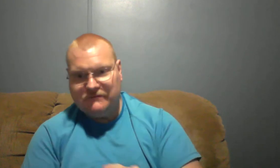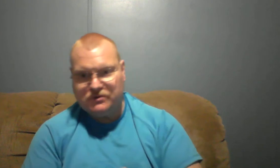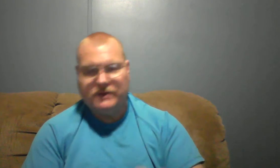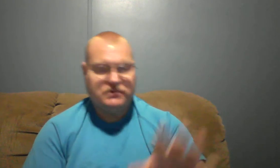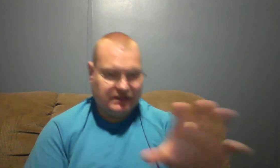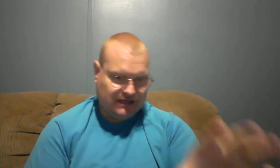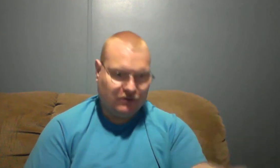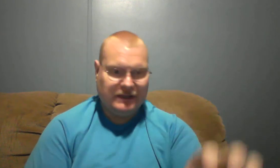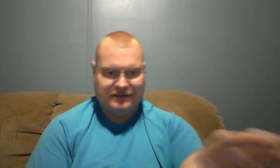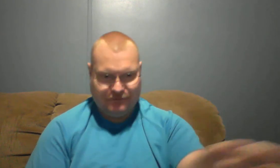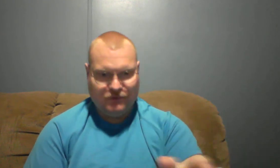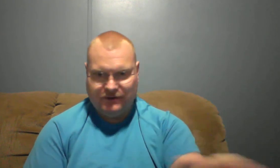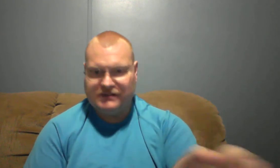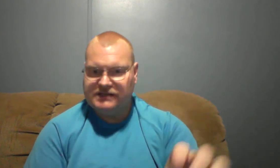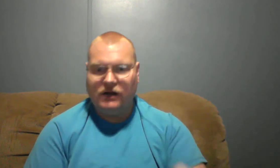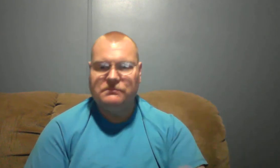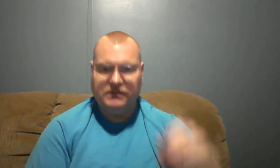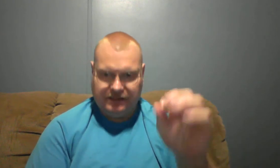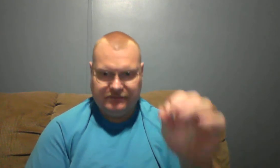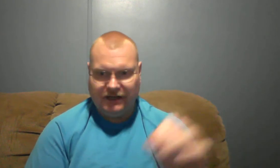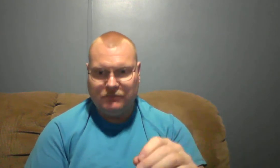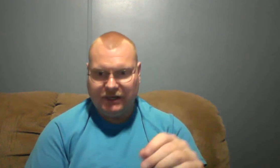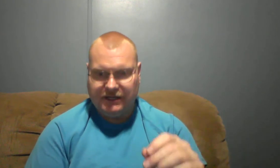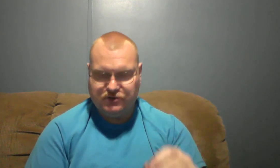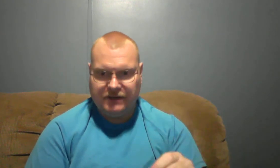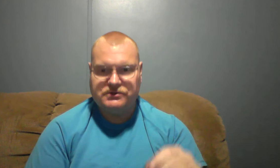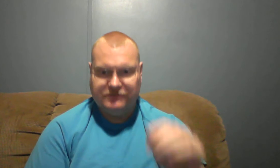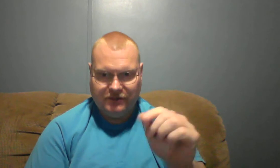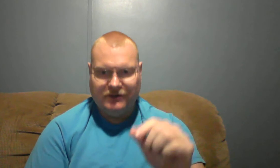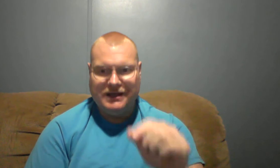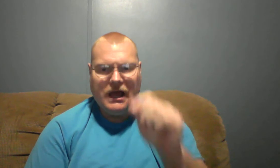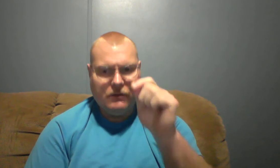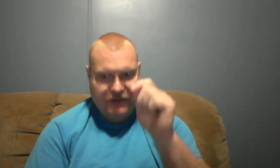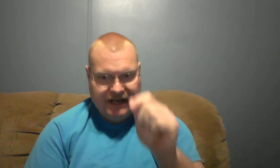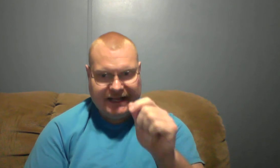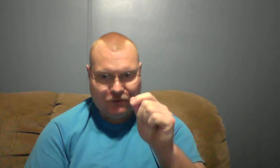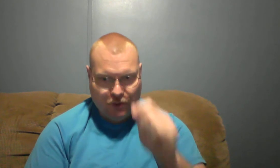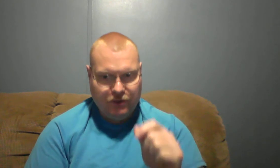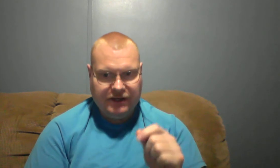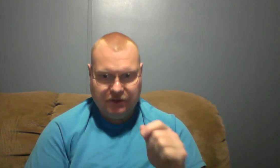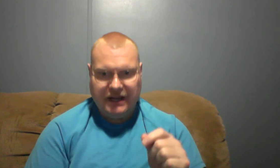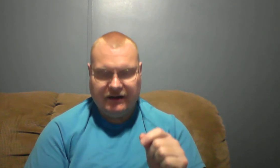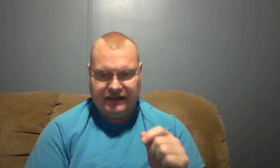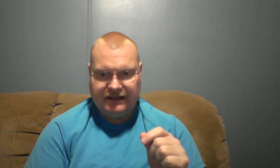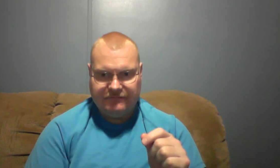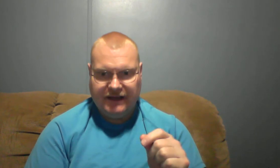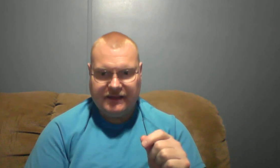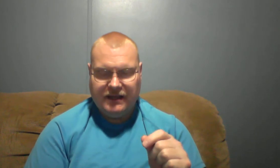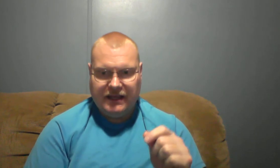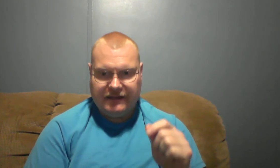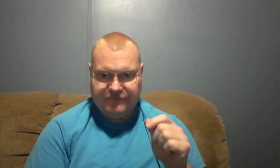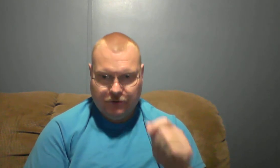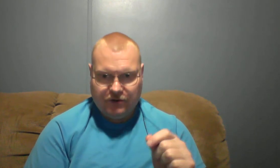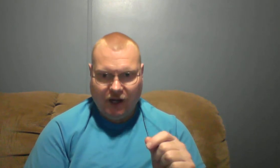scripture I was talking about the psalm but you know I'm bringing in scripture we need to get rooted and grounded in the faith if you are not